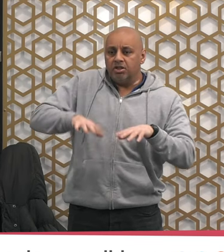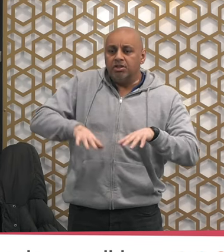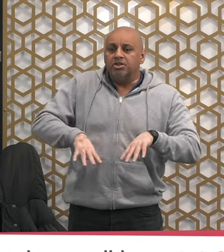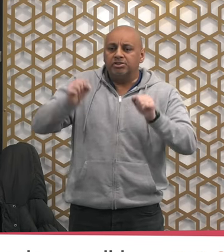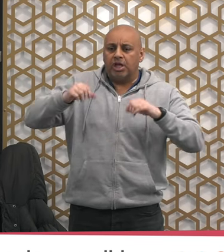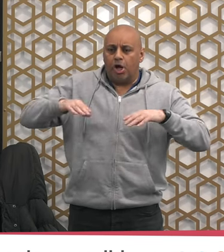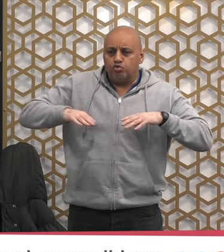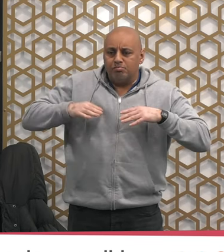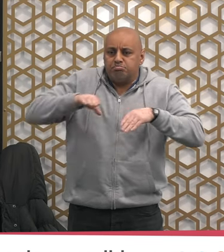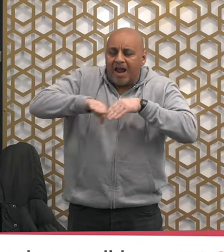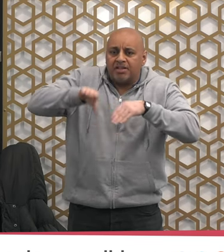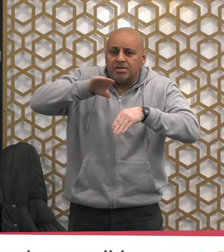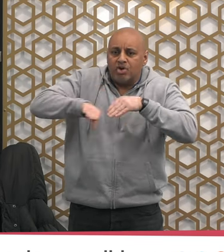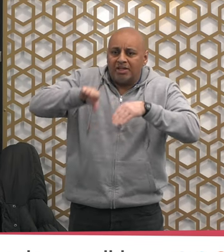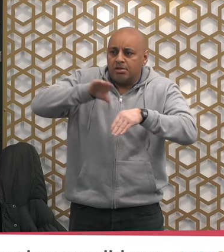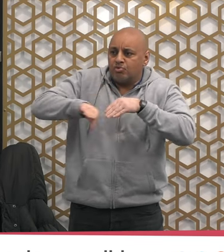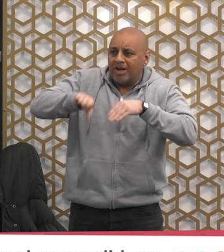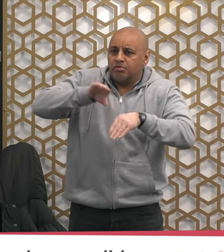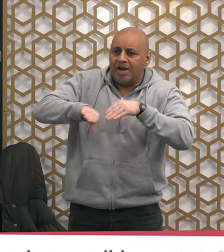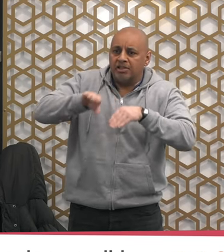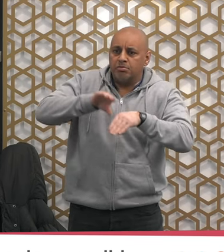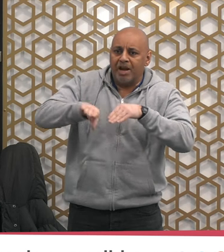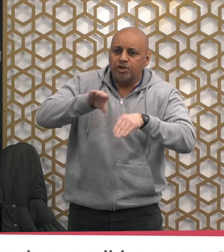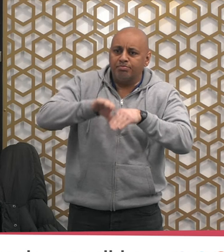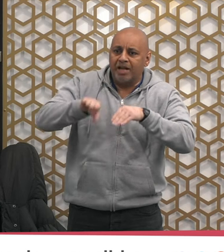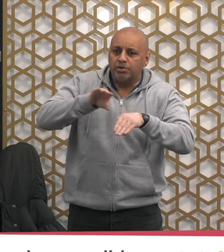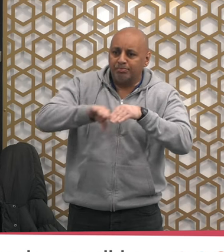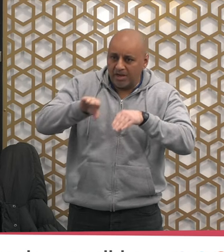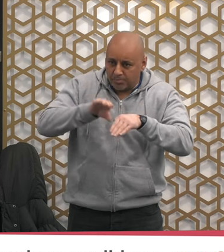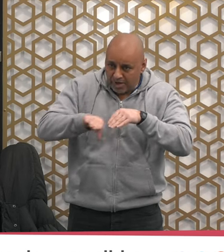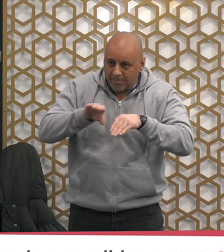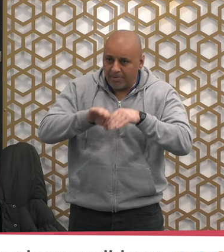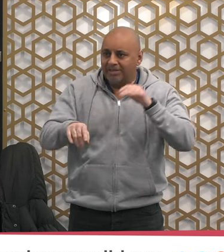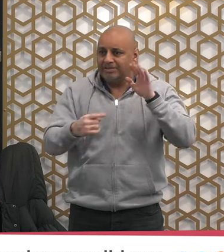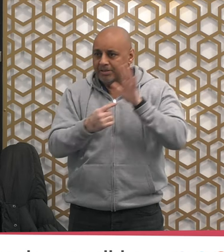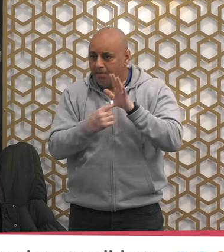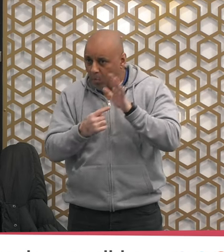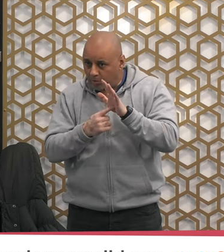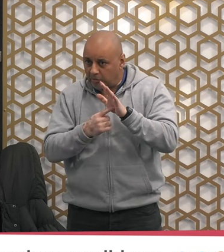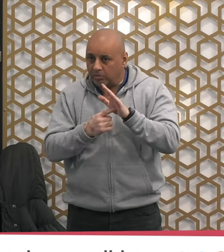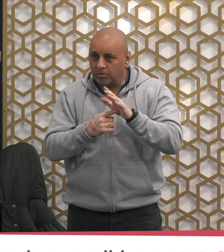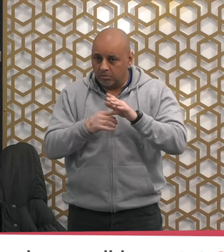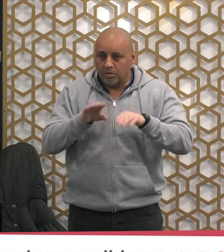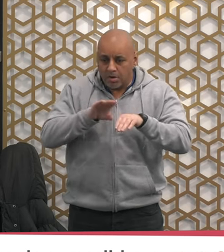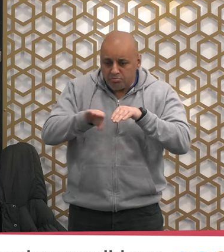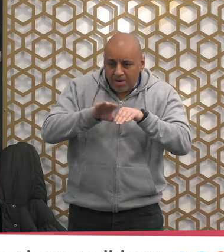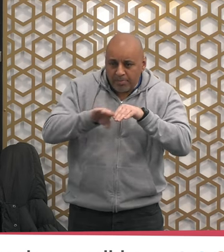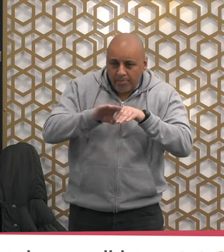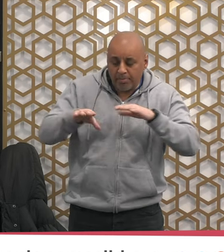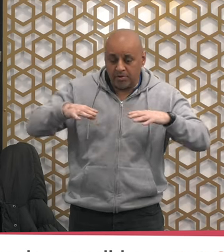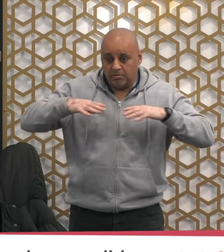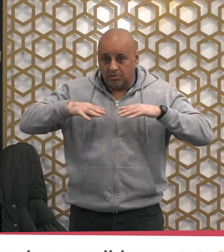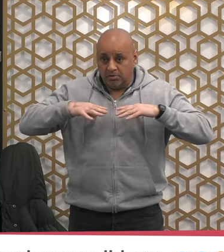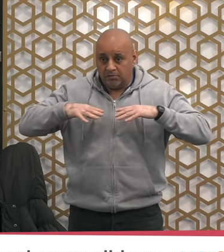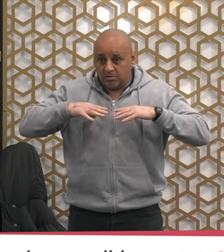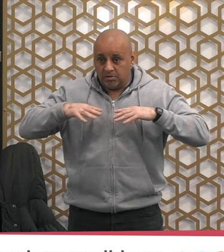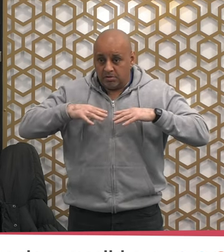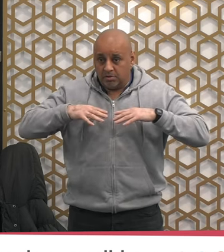losing the reward of the obligatory fast within the month of Ramadan but if you regularly fast every